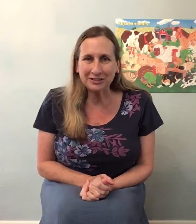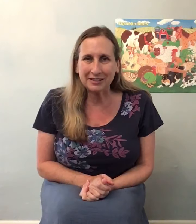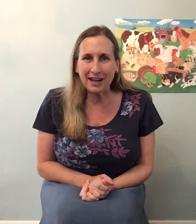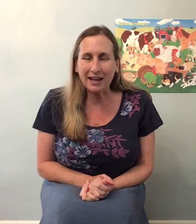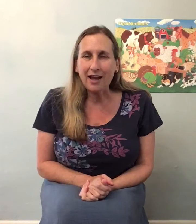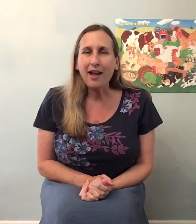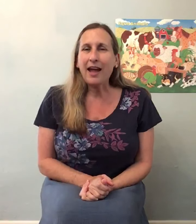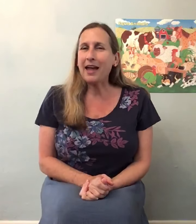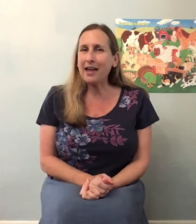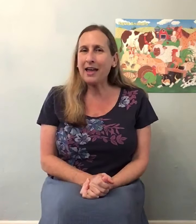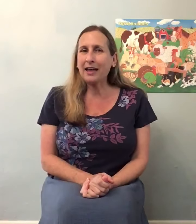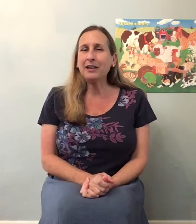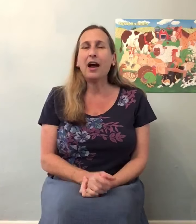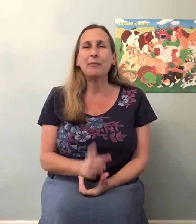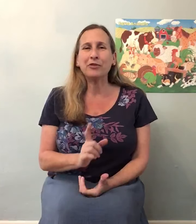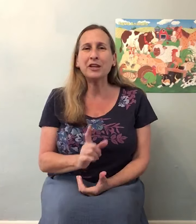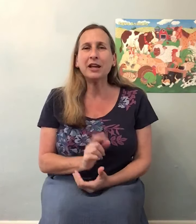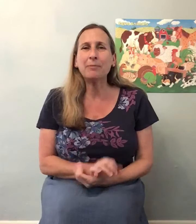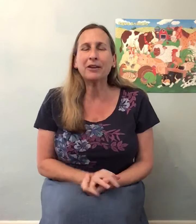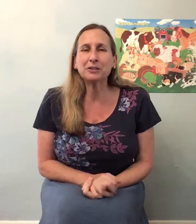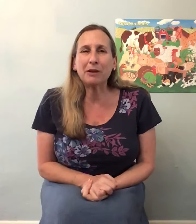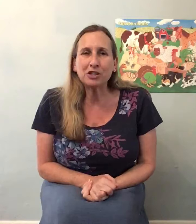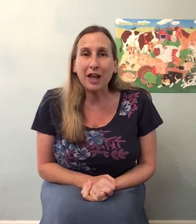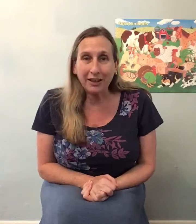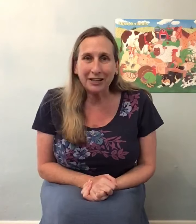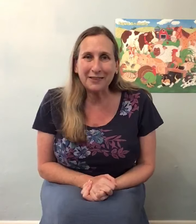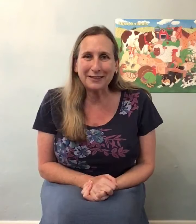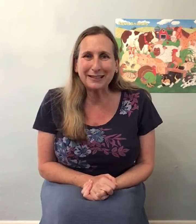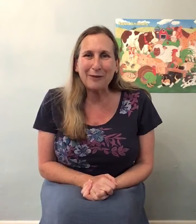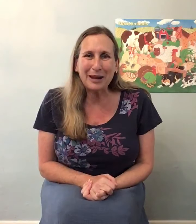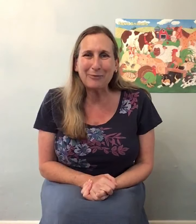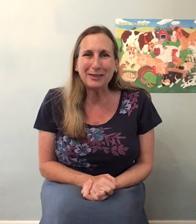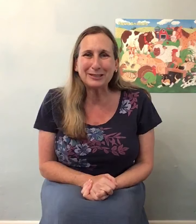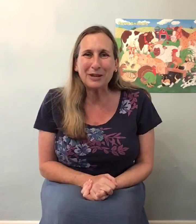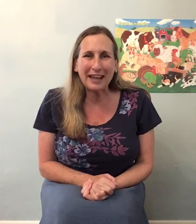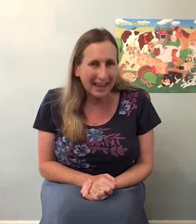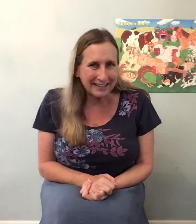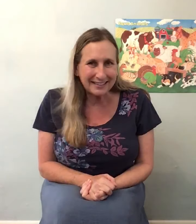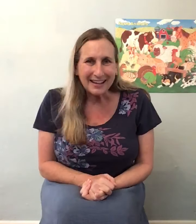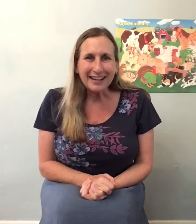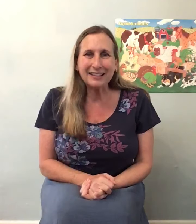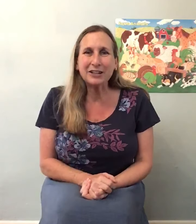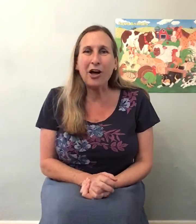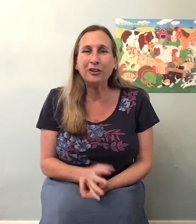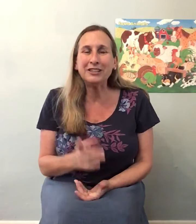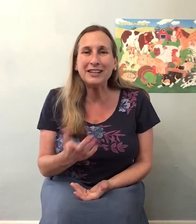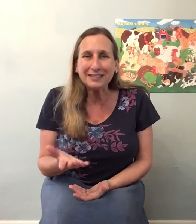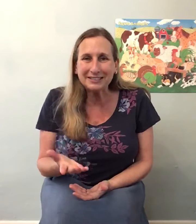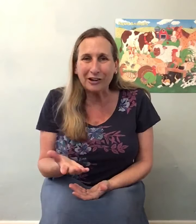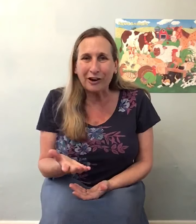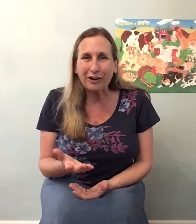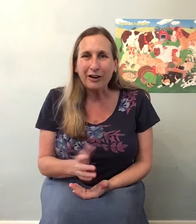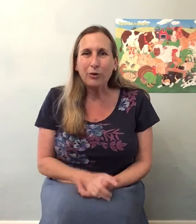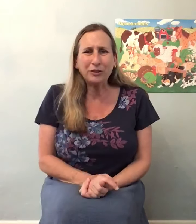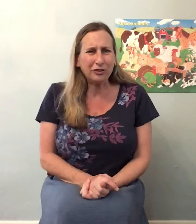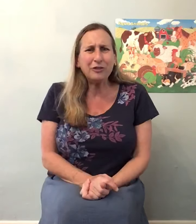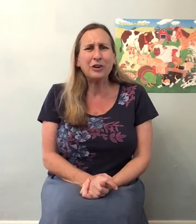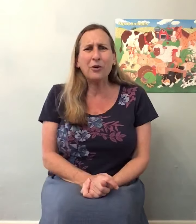today. And I'm thinking about a special holiday that's coming up this weekend. It's called Easter. What do you know